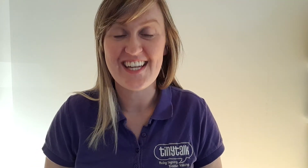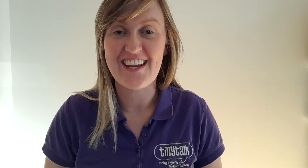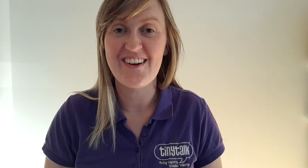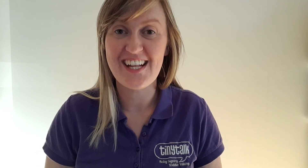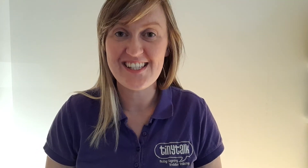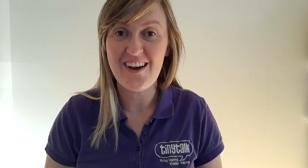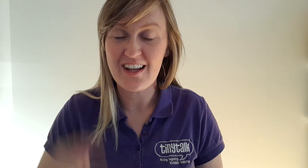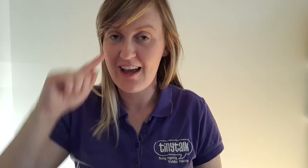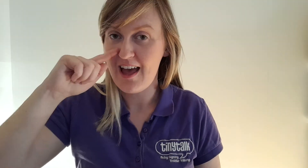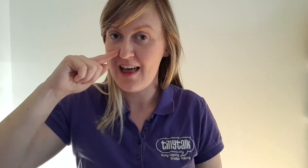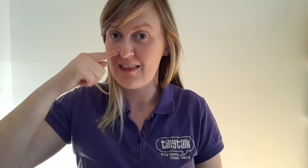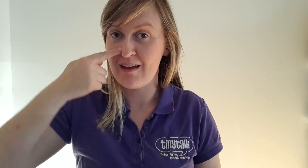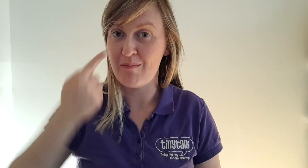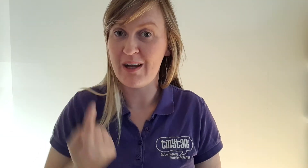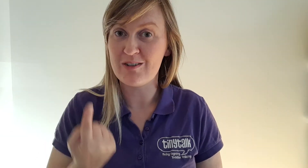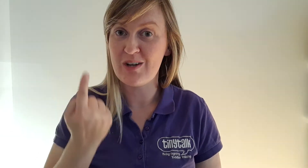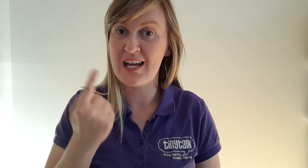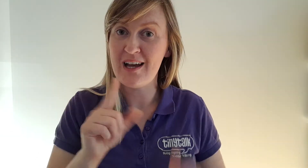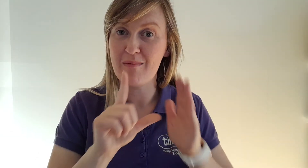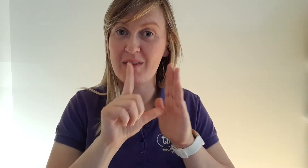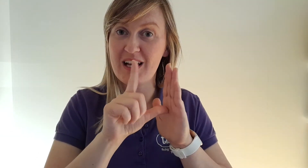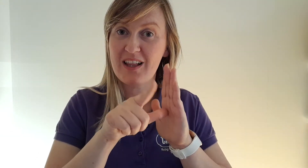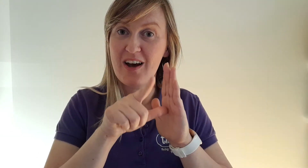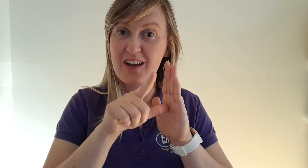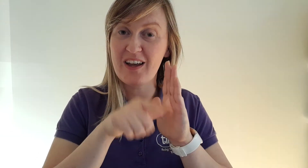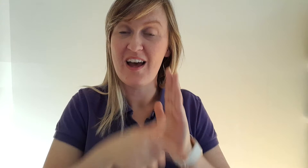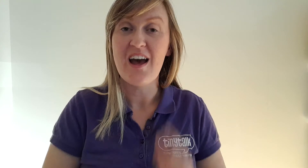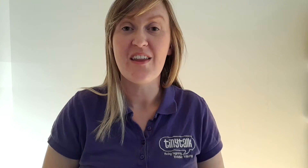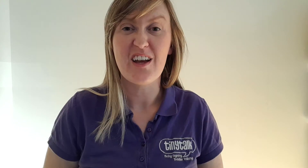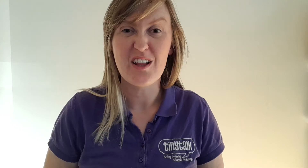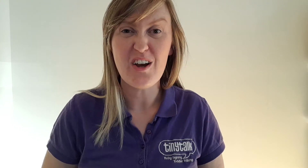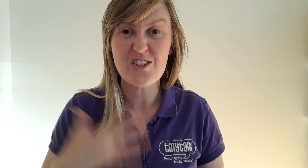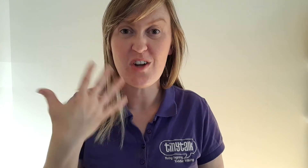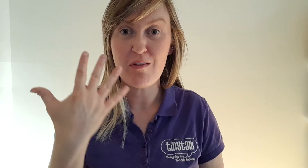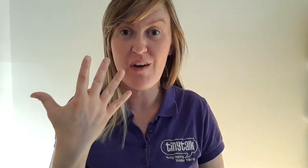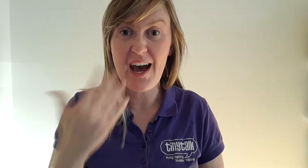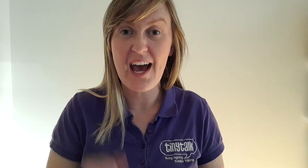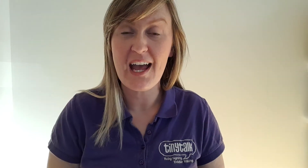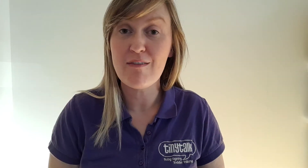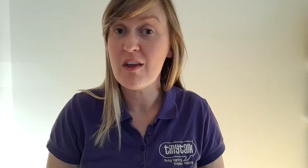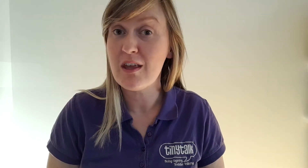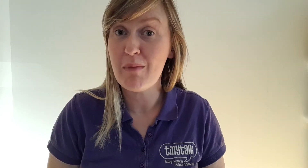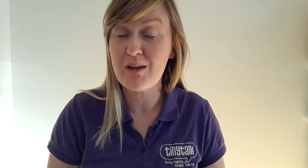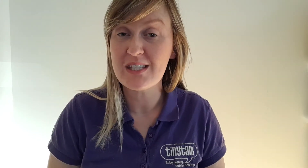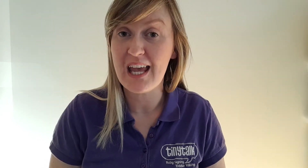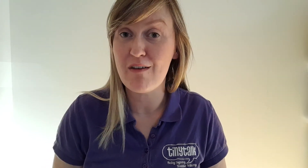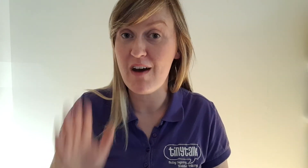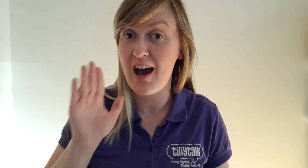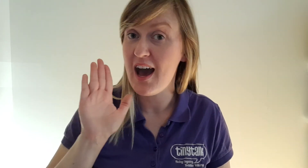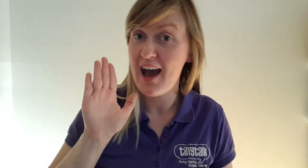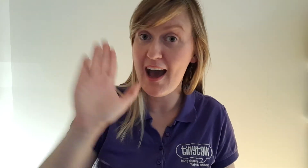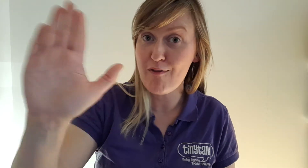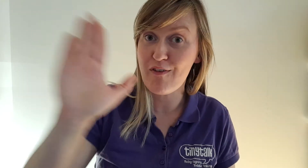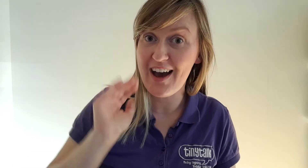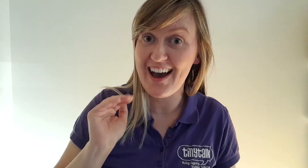dickory dock, the mouse ran up the clock. The clock struck five, the mouse gave a high five.